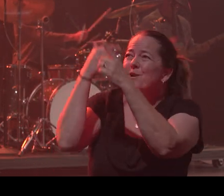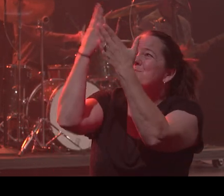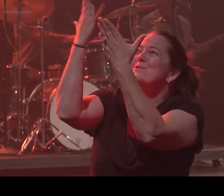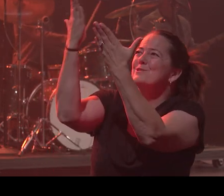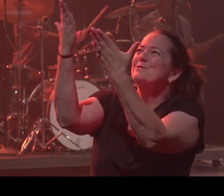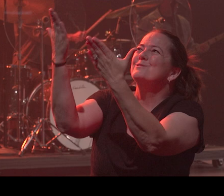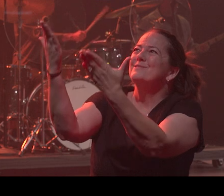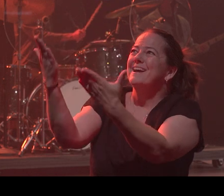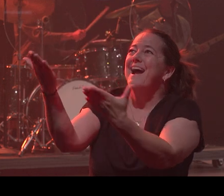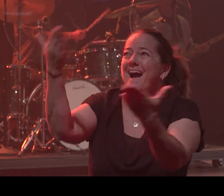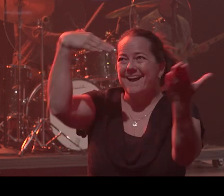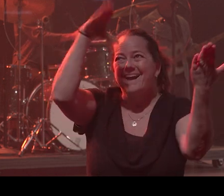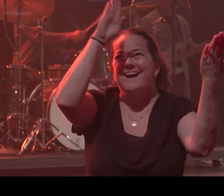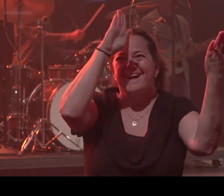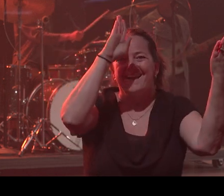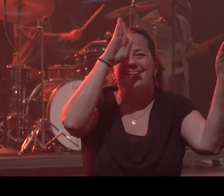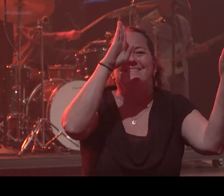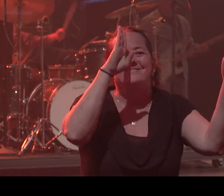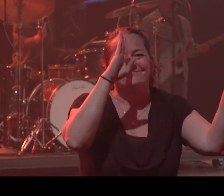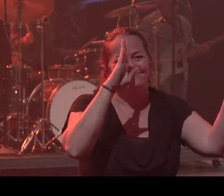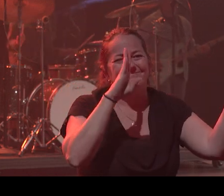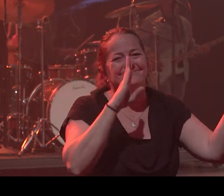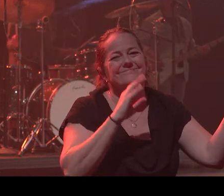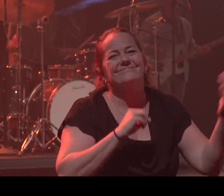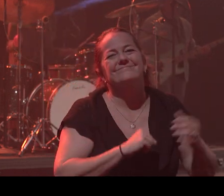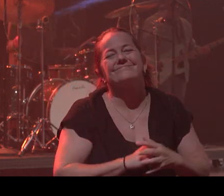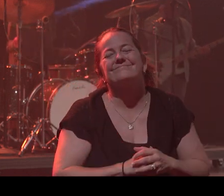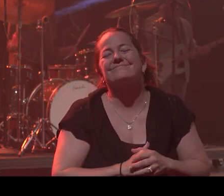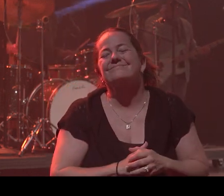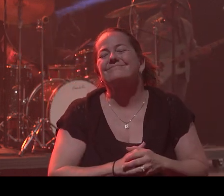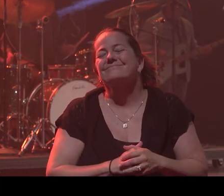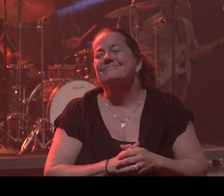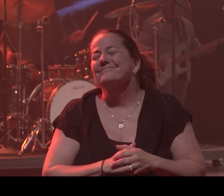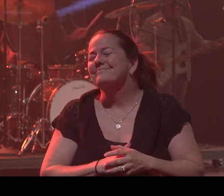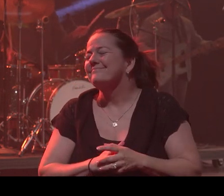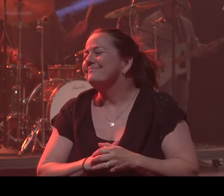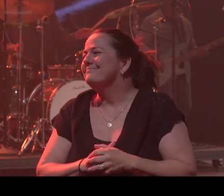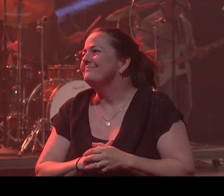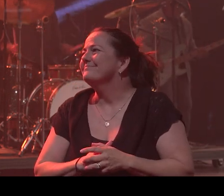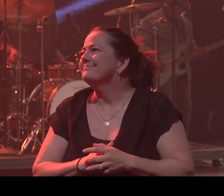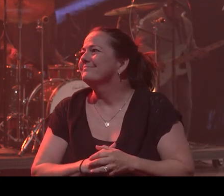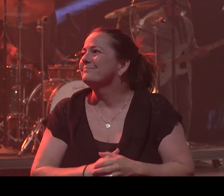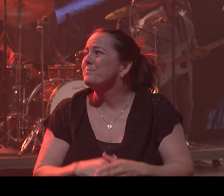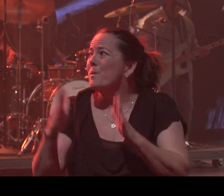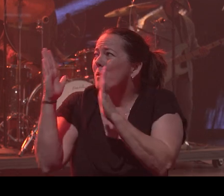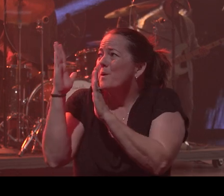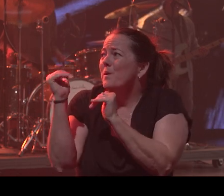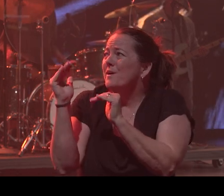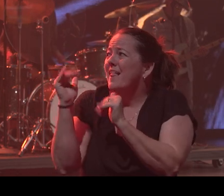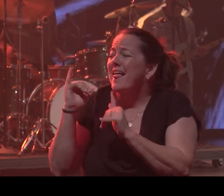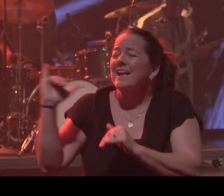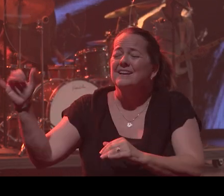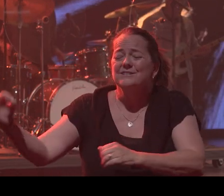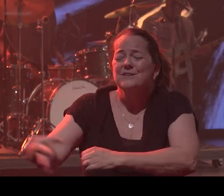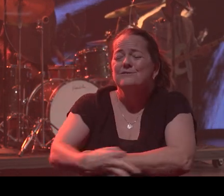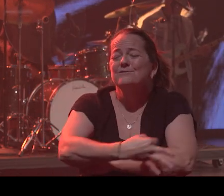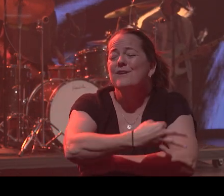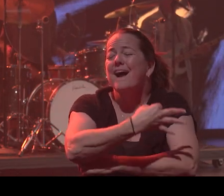you, God. Yes. Come on. Hope like a sunrise